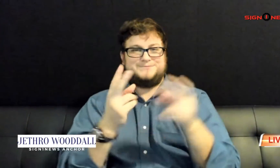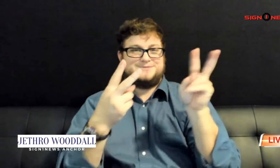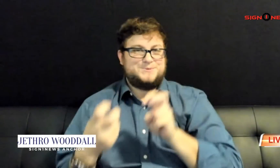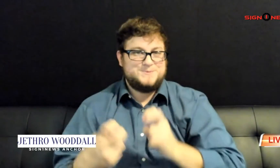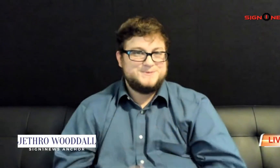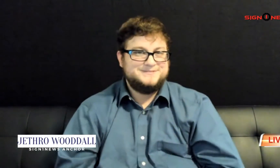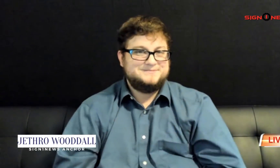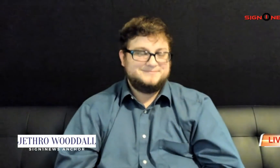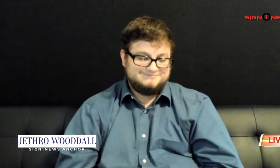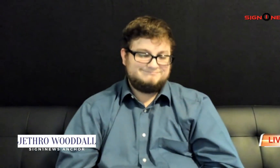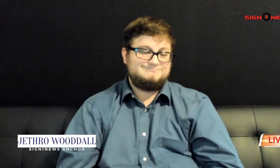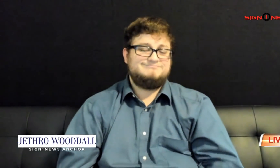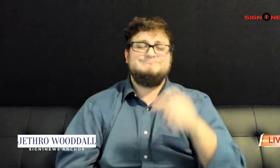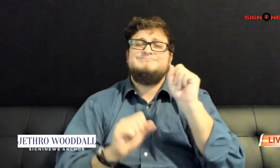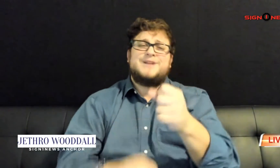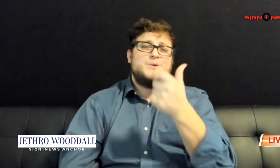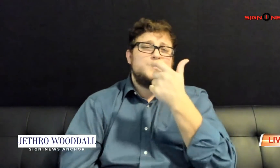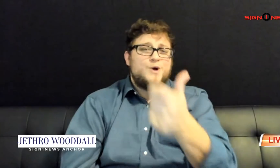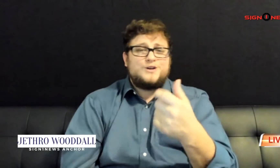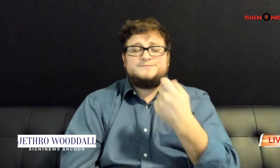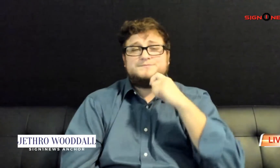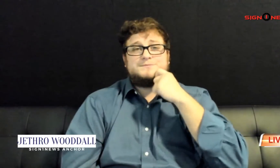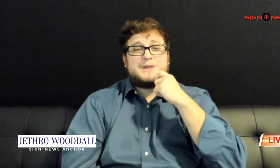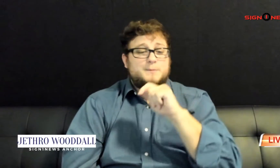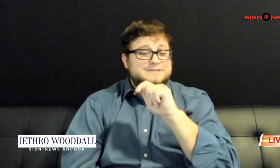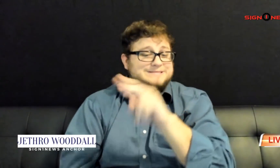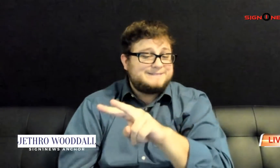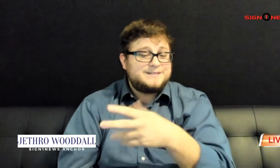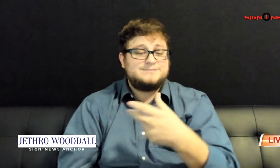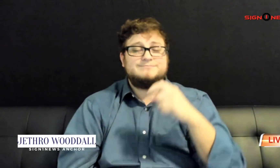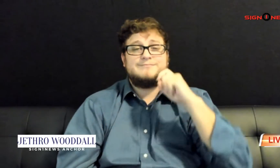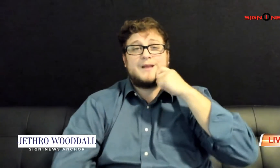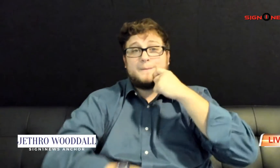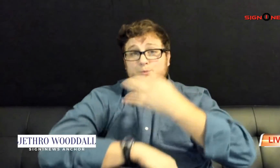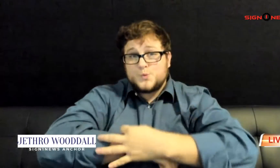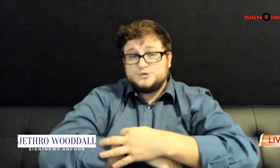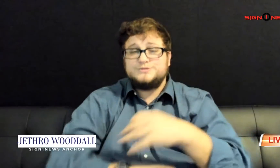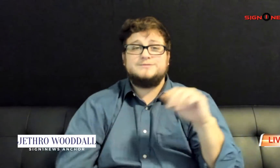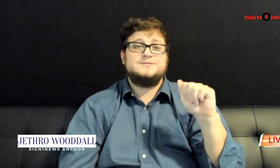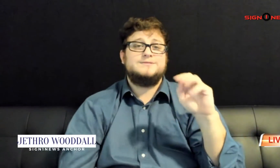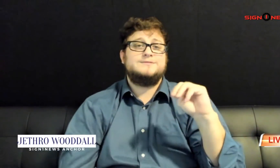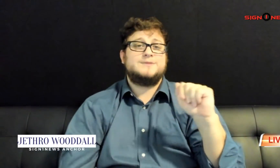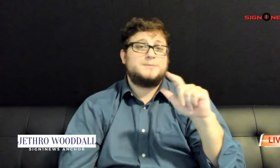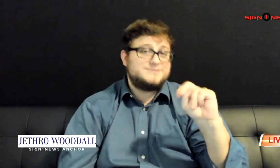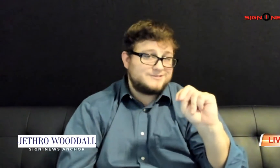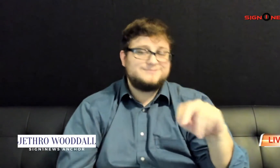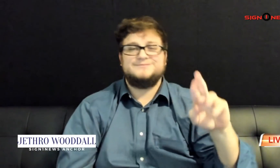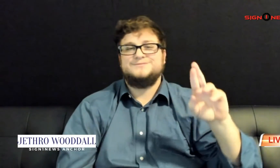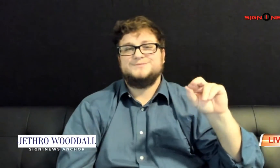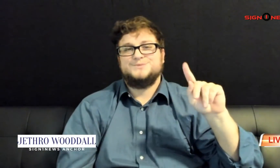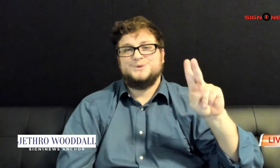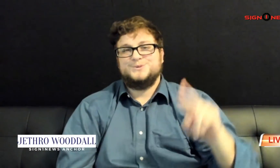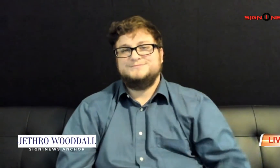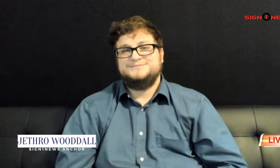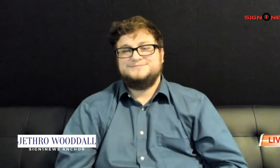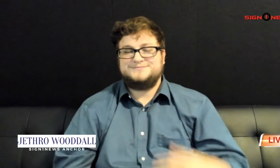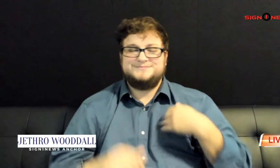You can also watch on Apple TV, Apple Watch, Amazon and Roku. Have a wonderful day.